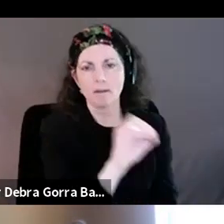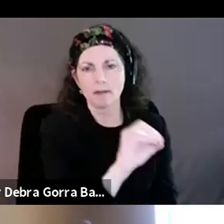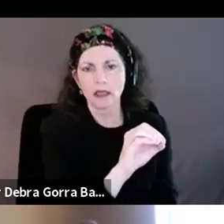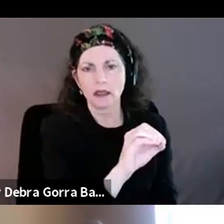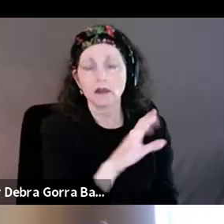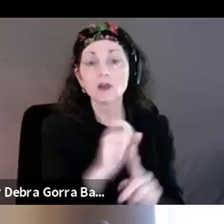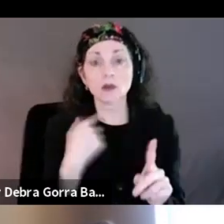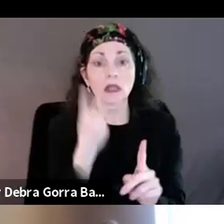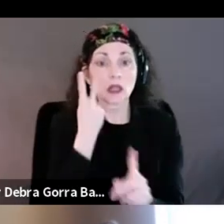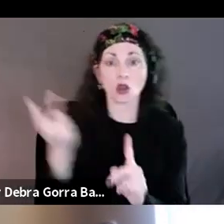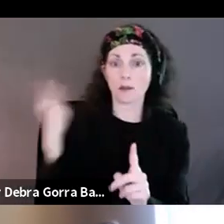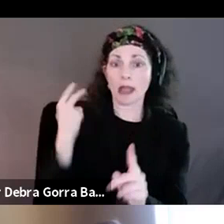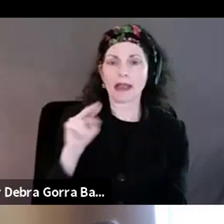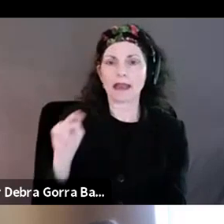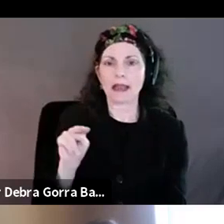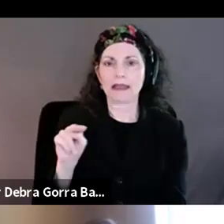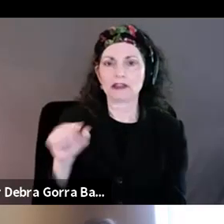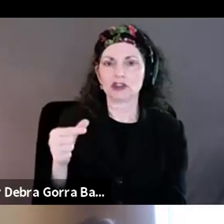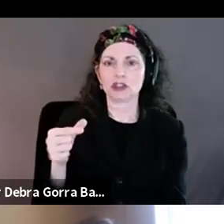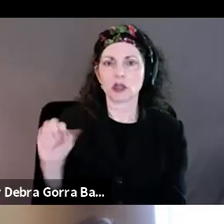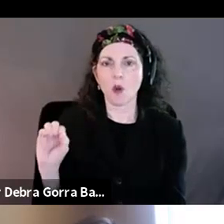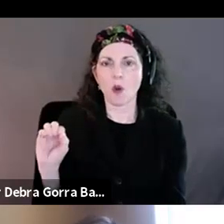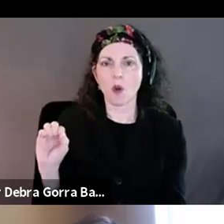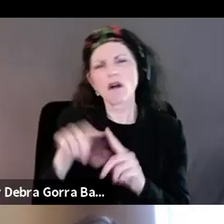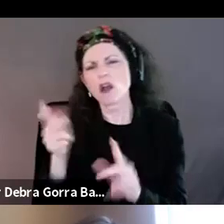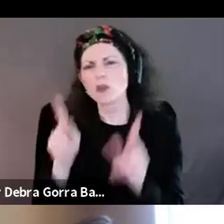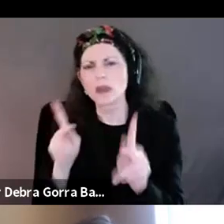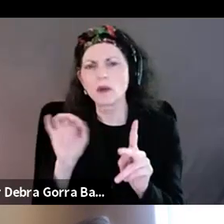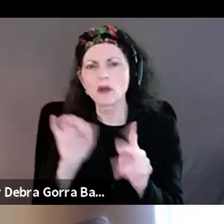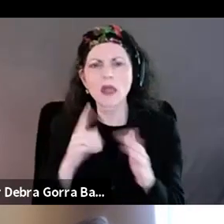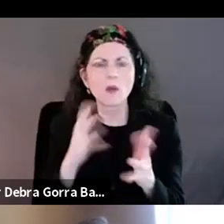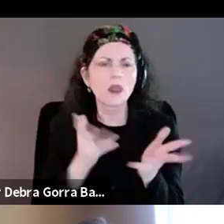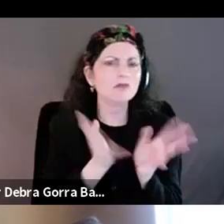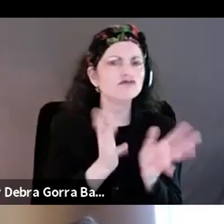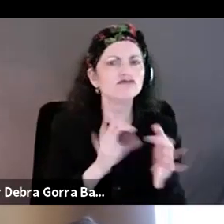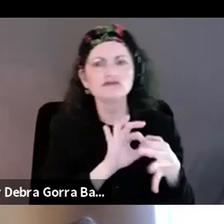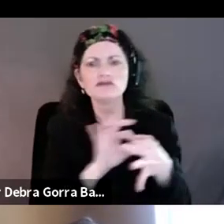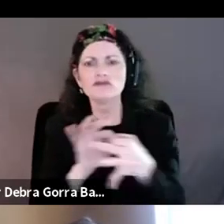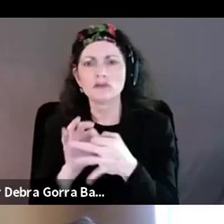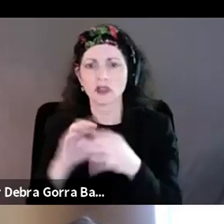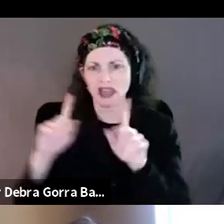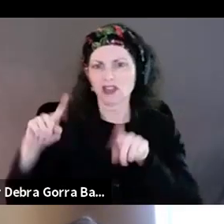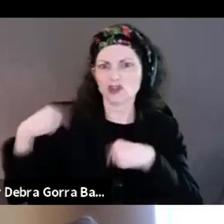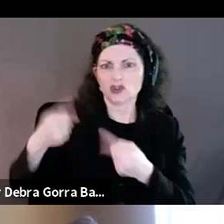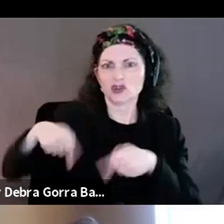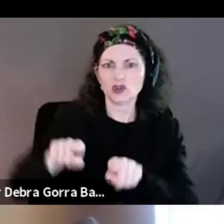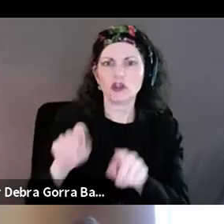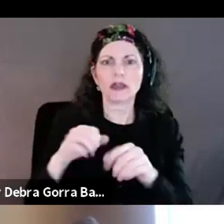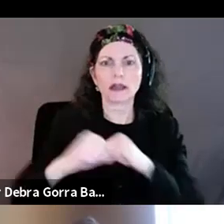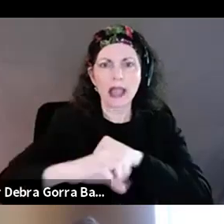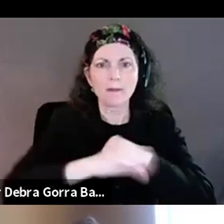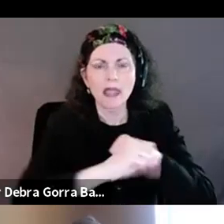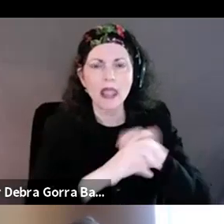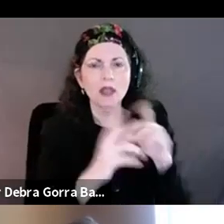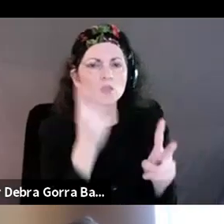NGOs and companies and various people that we've been engaging with, um, throughout the campaign and, and look at like, what kind of,